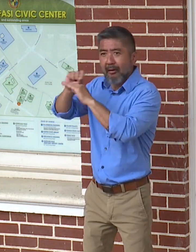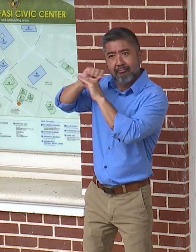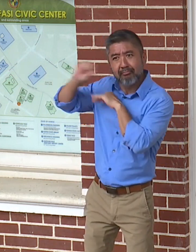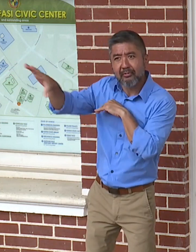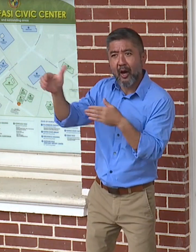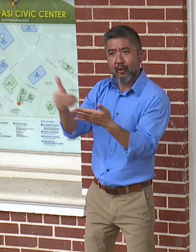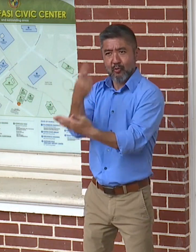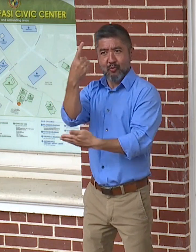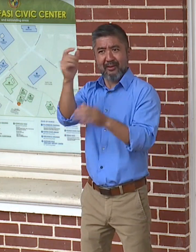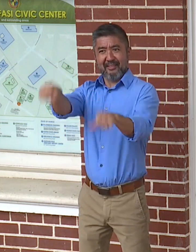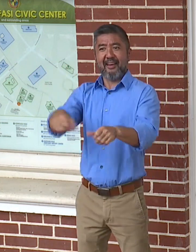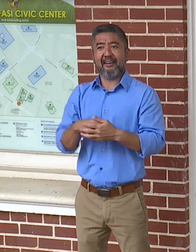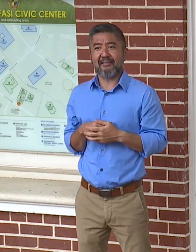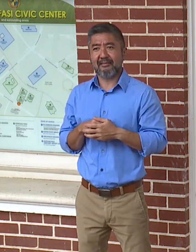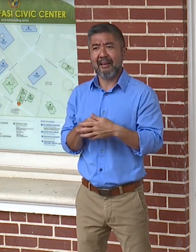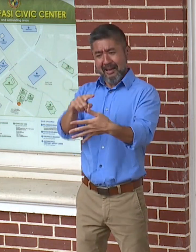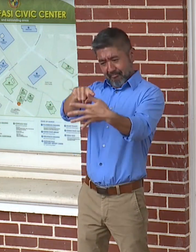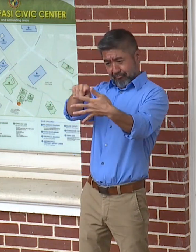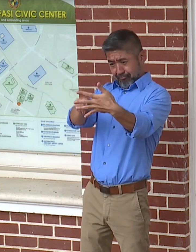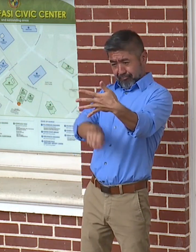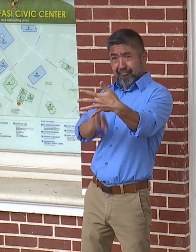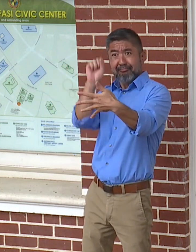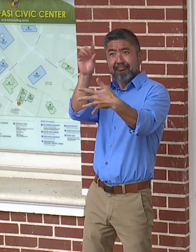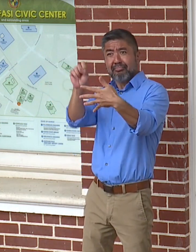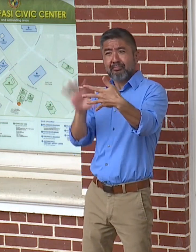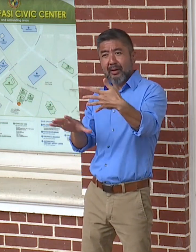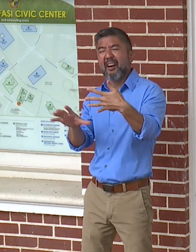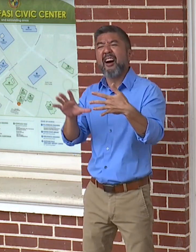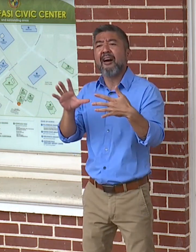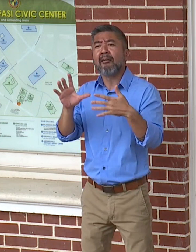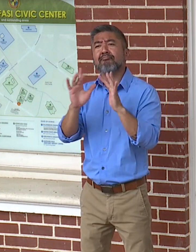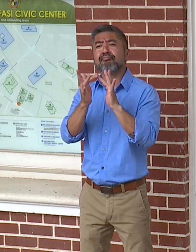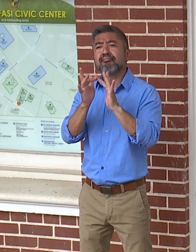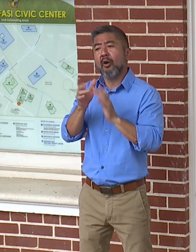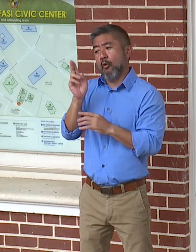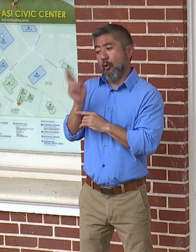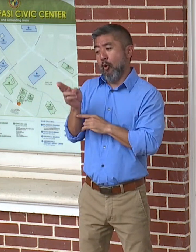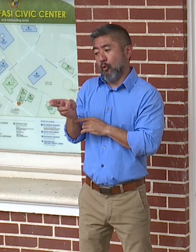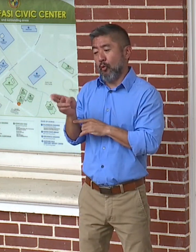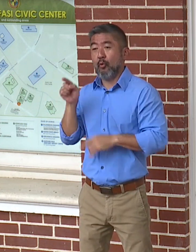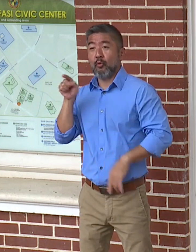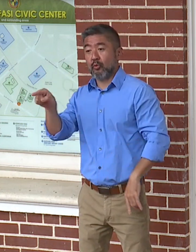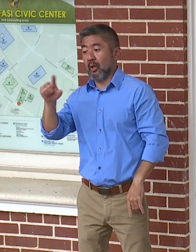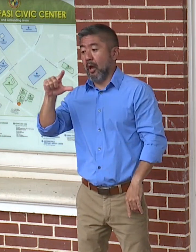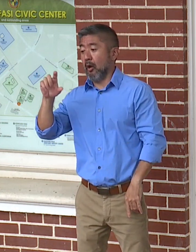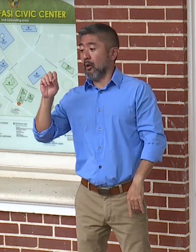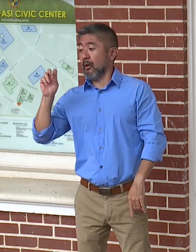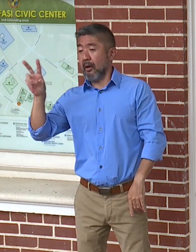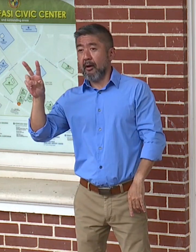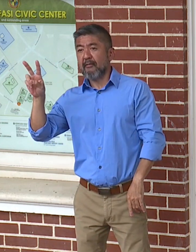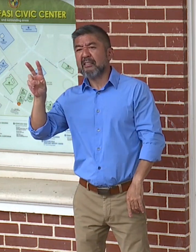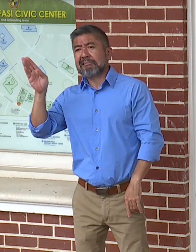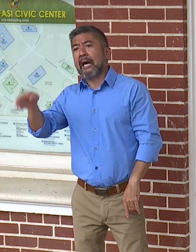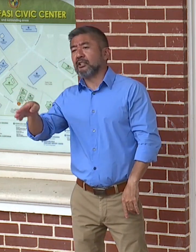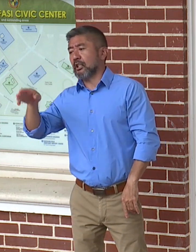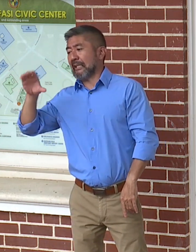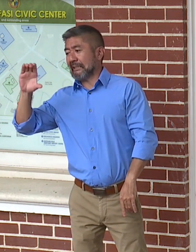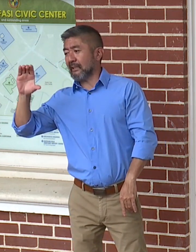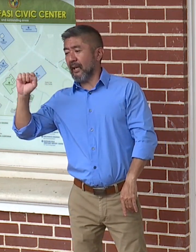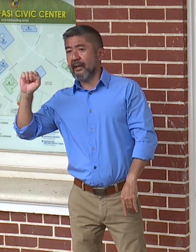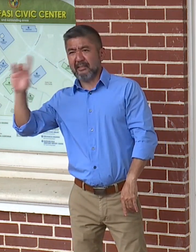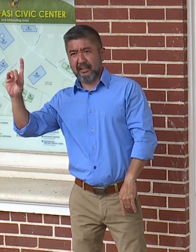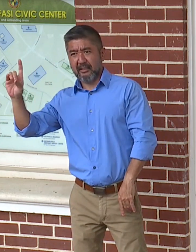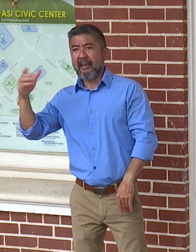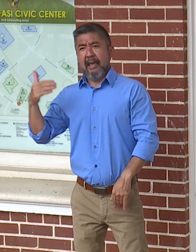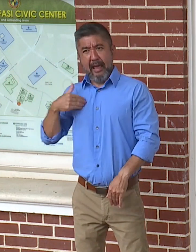discussing right now is online at honolulu.gov slash CSD. There's a link that will take